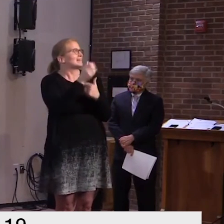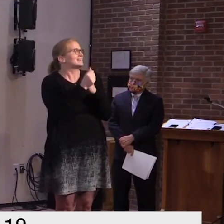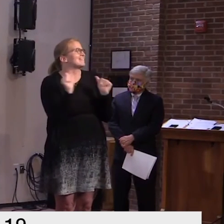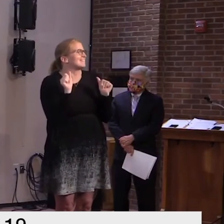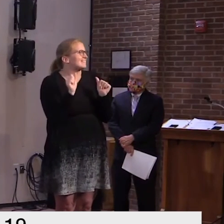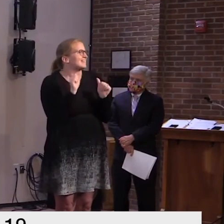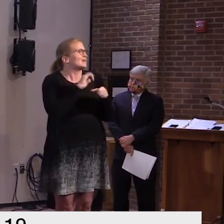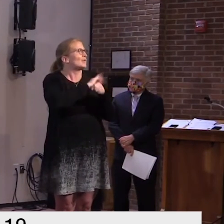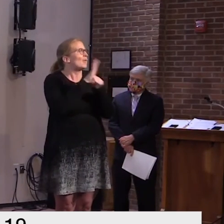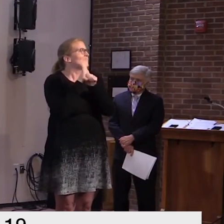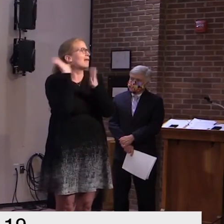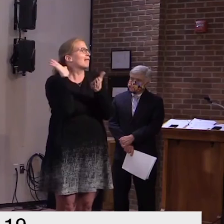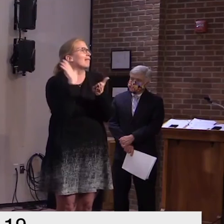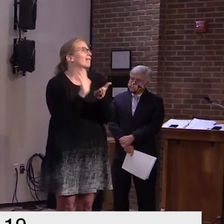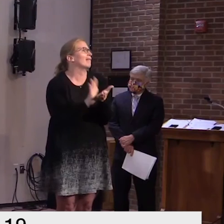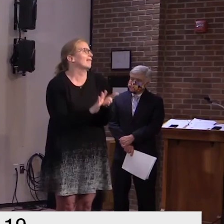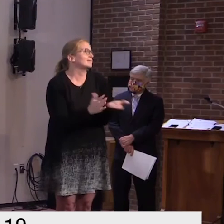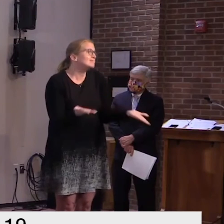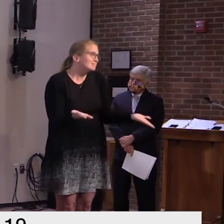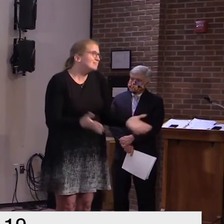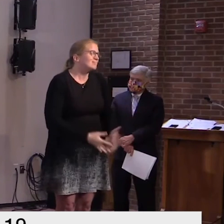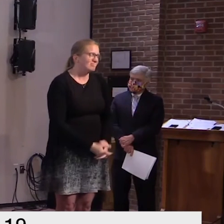uh per million people